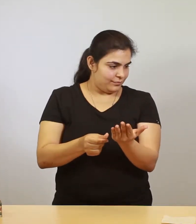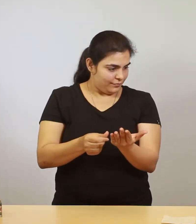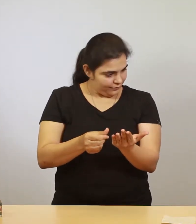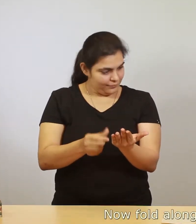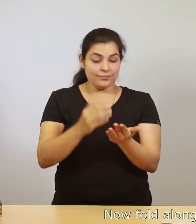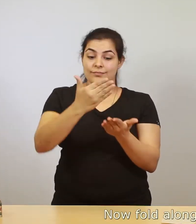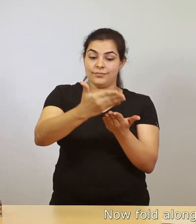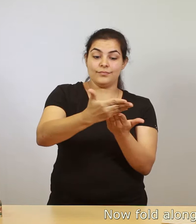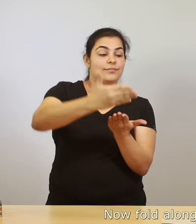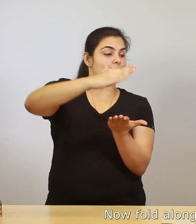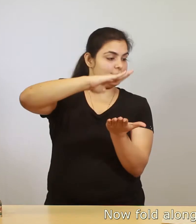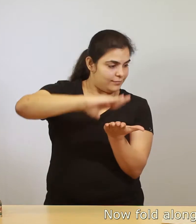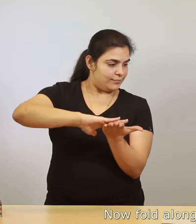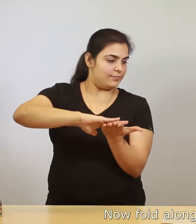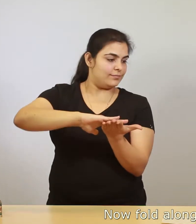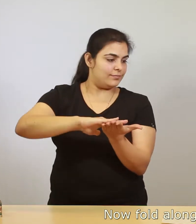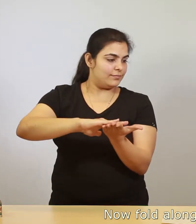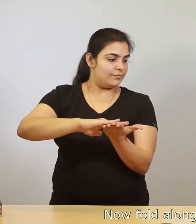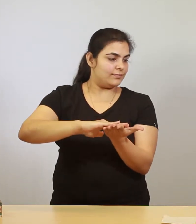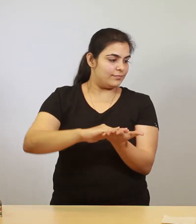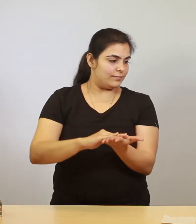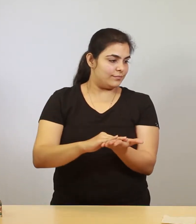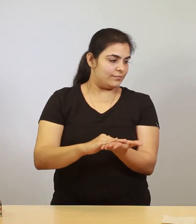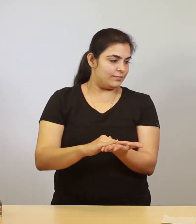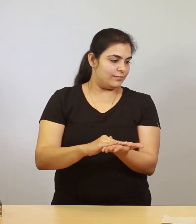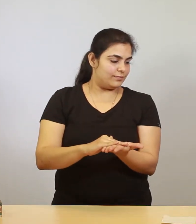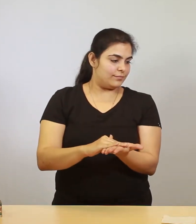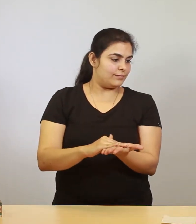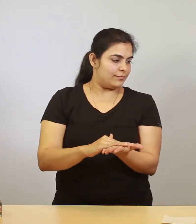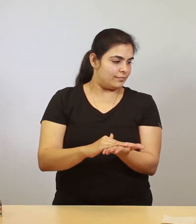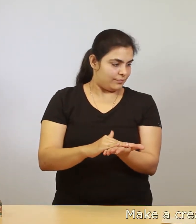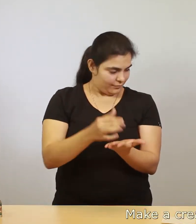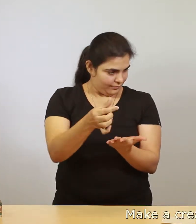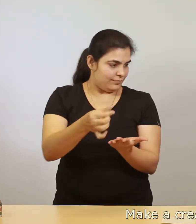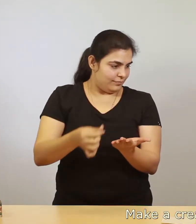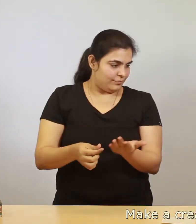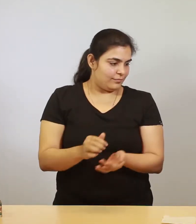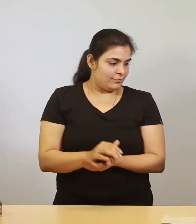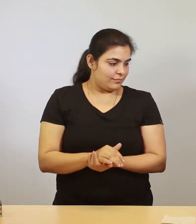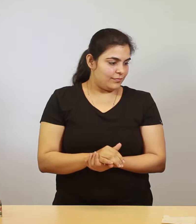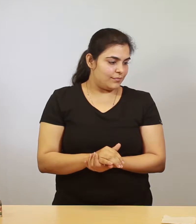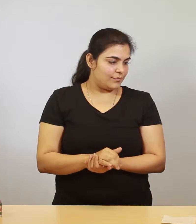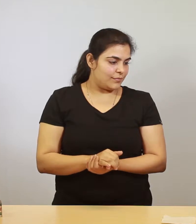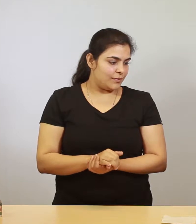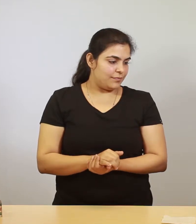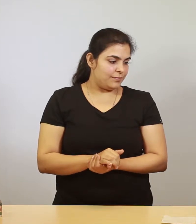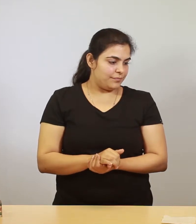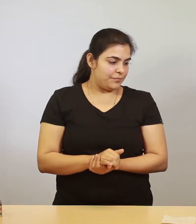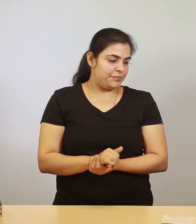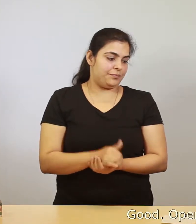now fold along the width okay make a crease okay the crease is